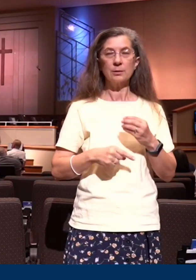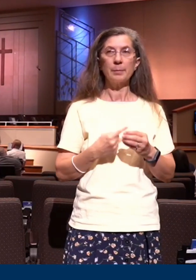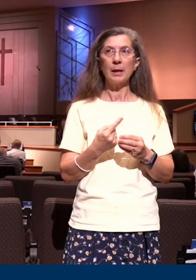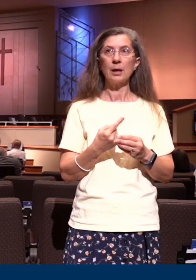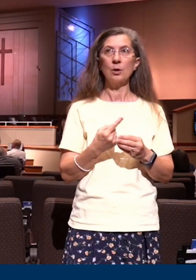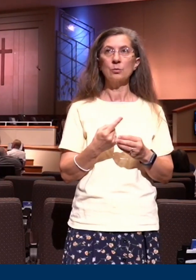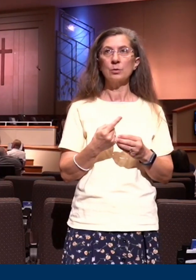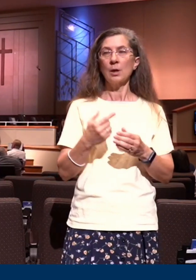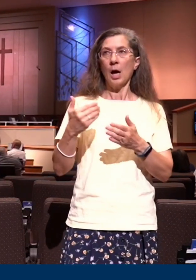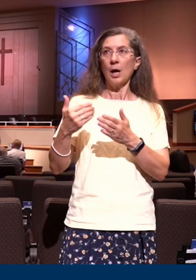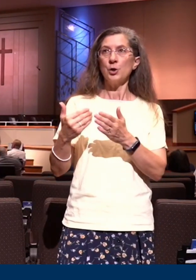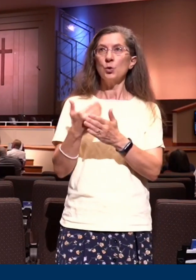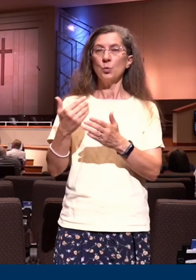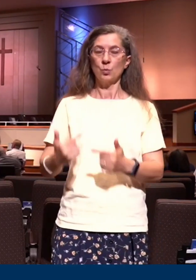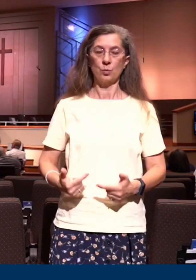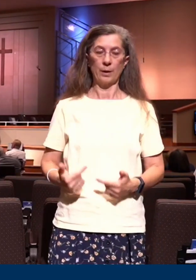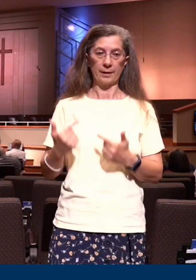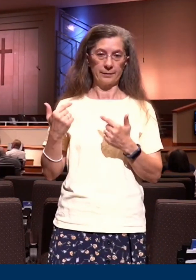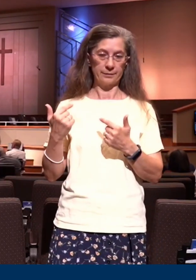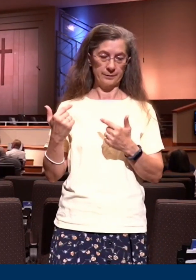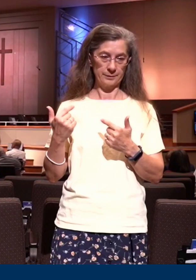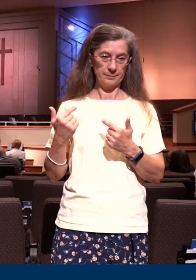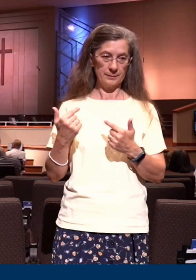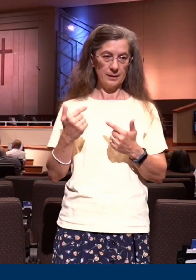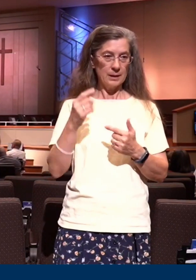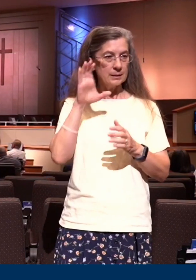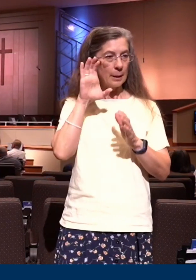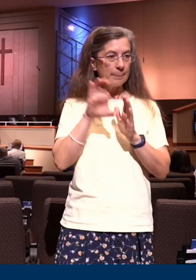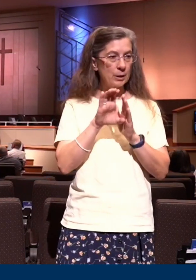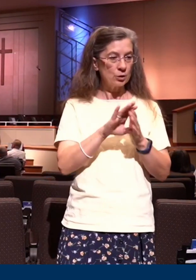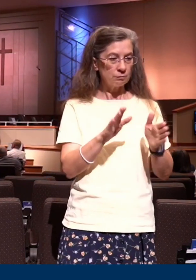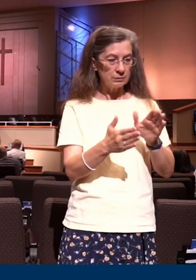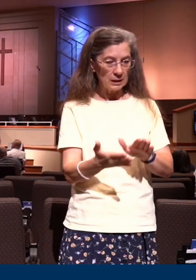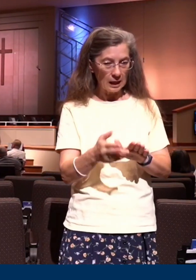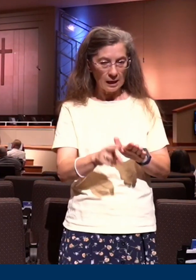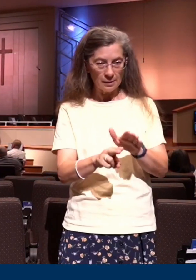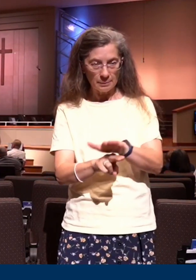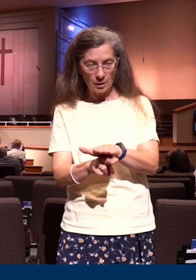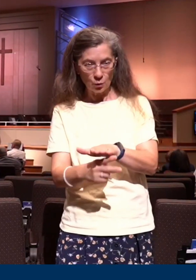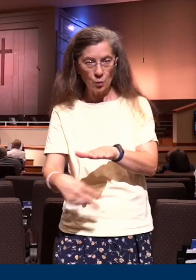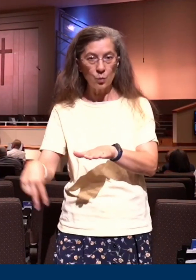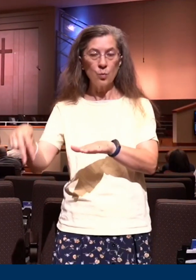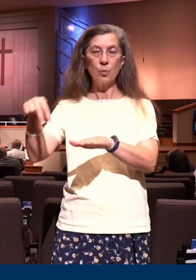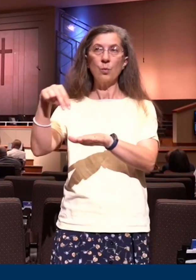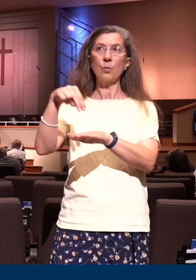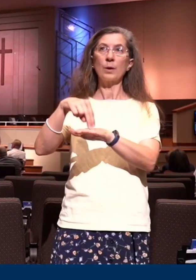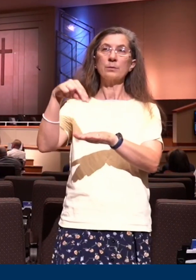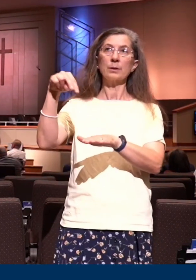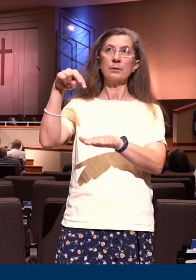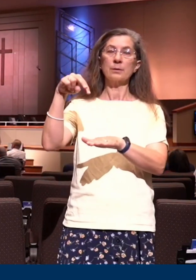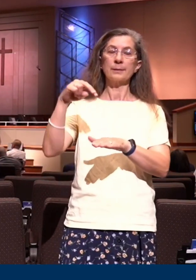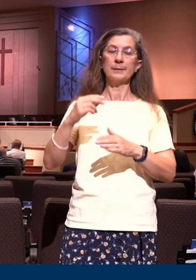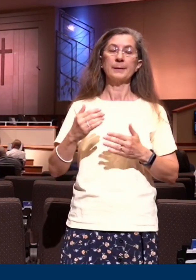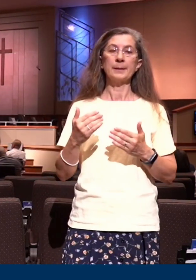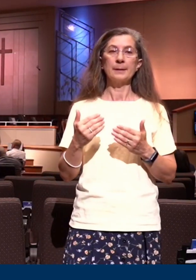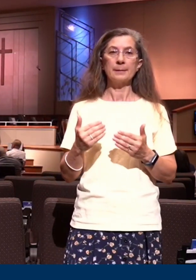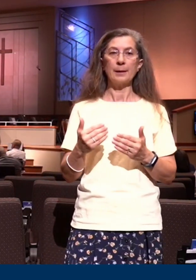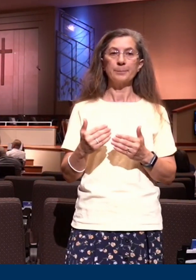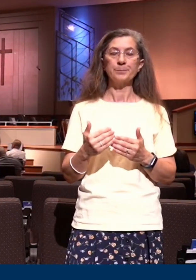new life as it is pictured in the death, the burial, and the resurrection of Jesus Christ. Let's move secondly to the purpose of this new